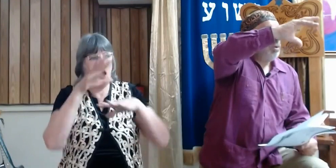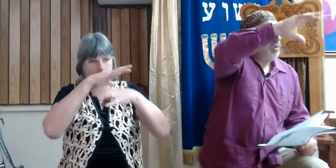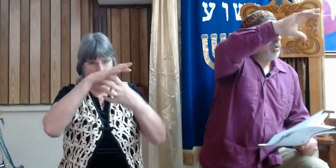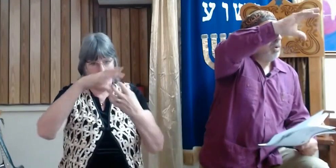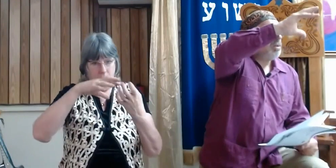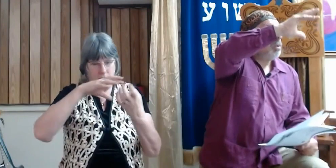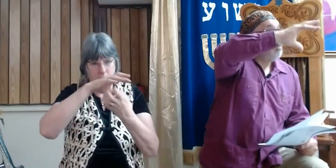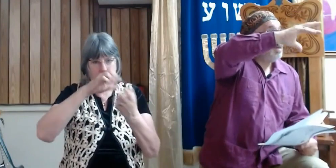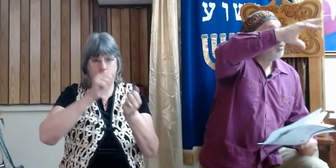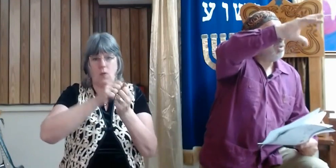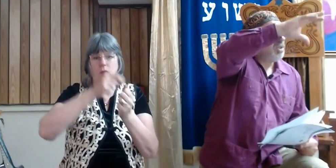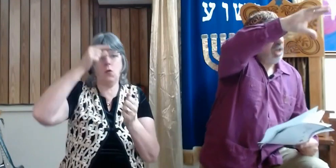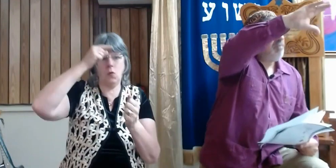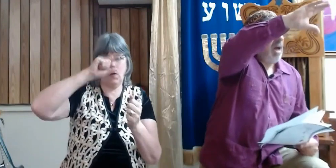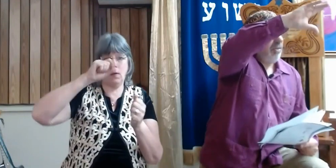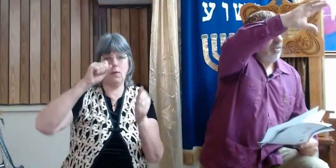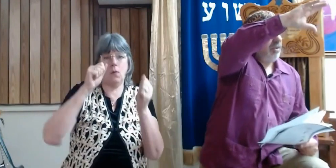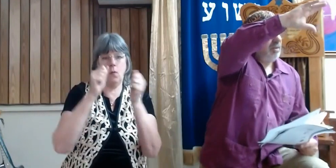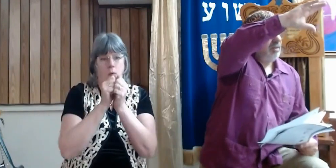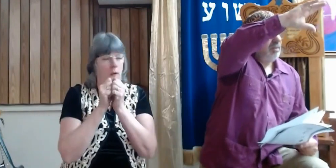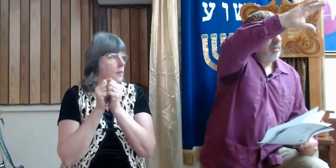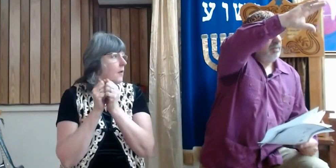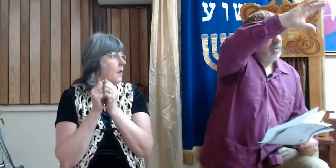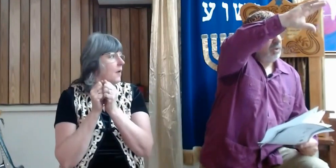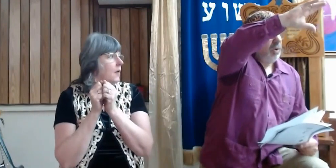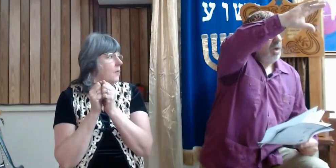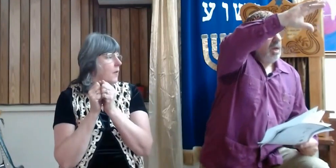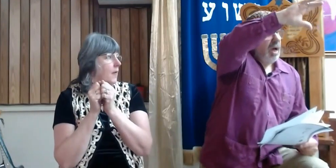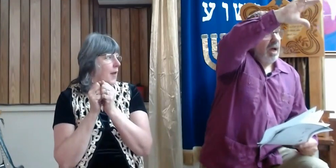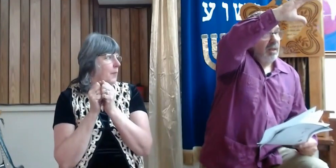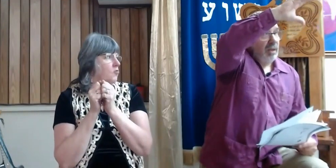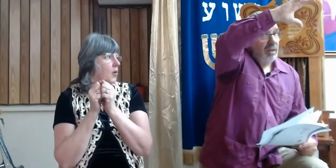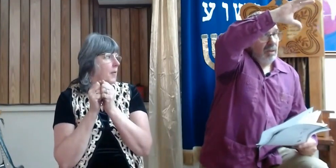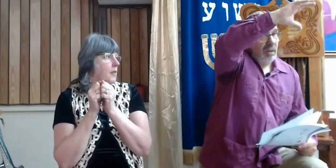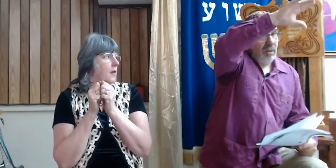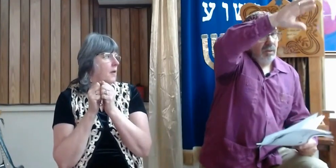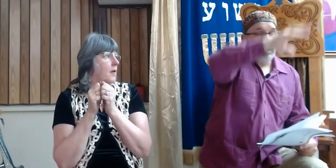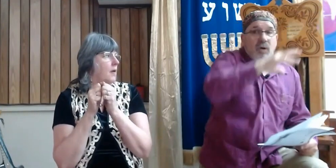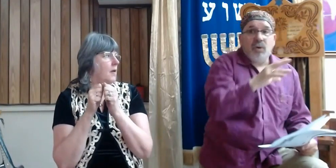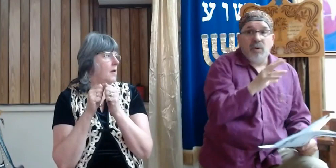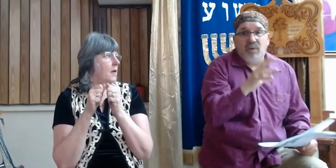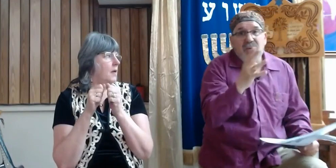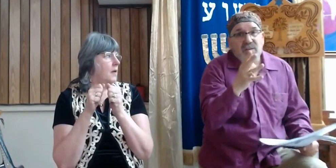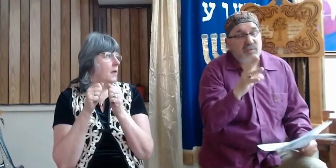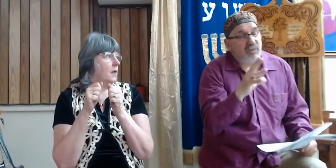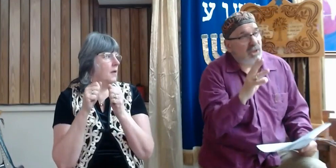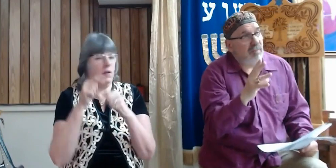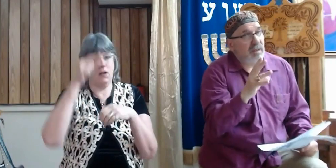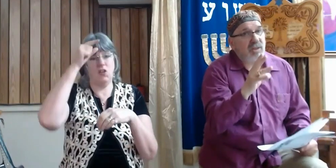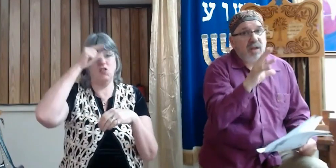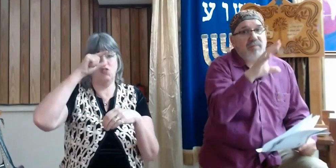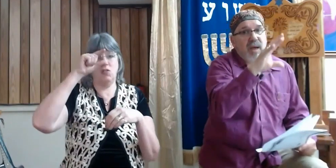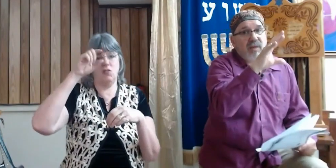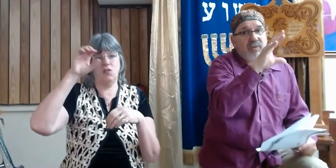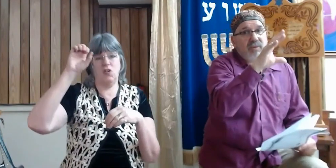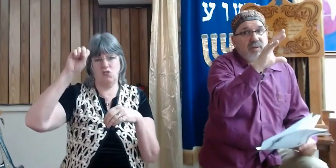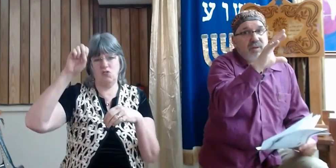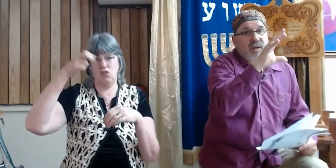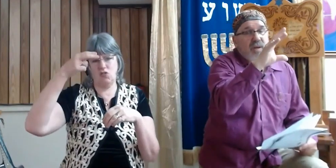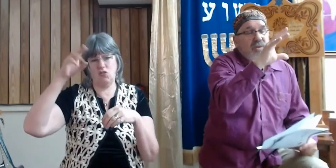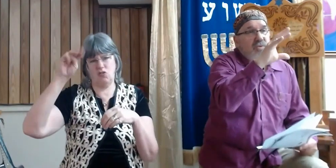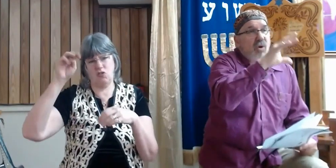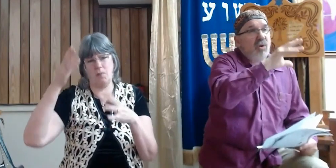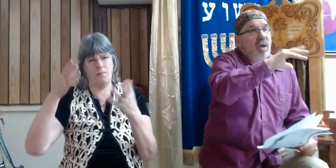Western, with the Greeks, so mix with J-Path. So, and a mix of Shem and J-Path.